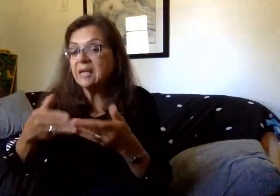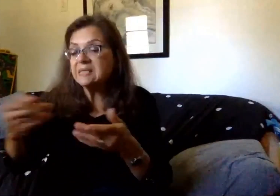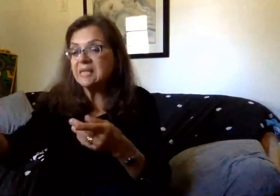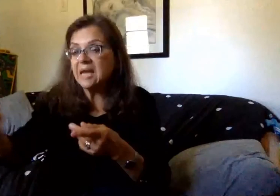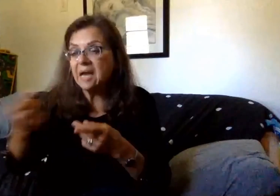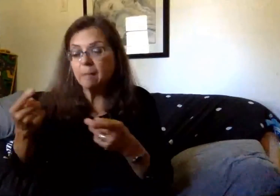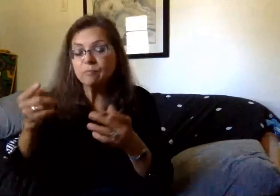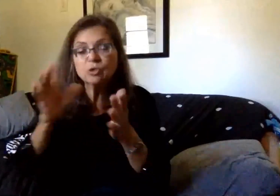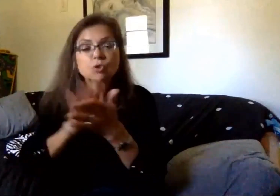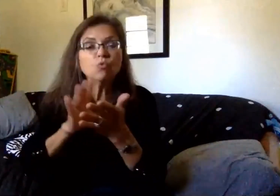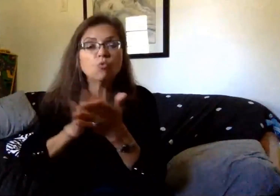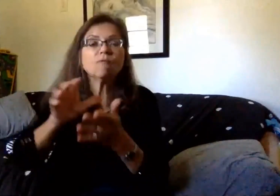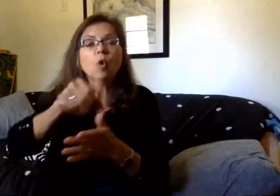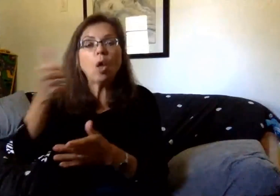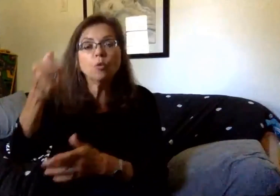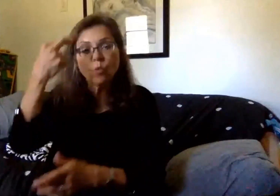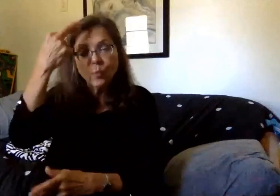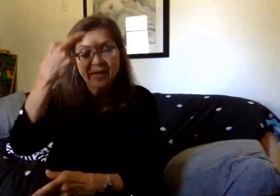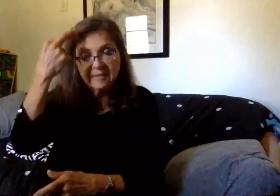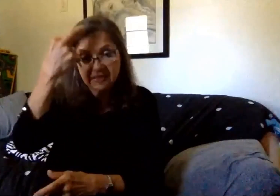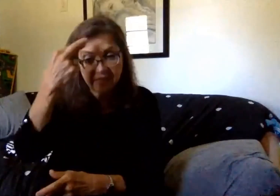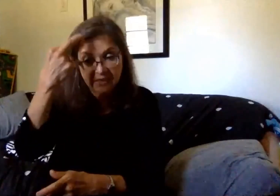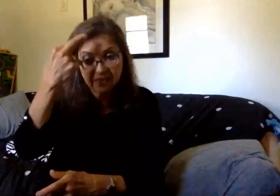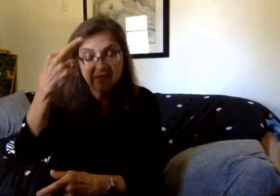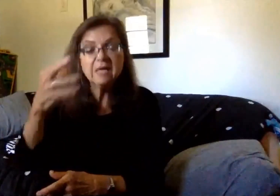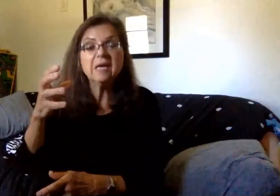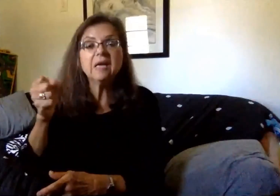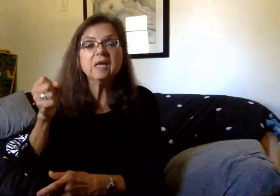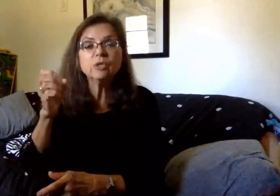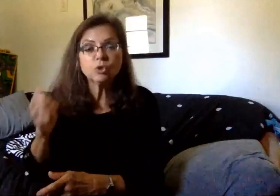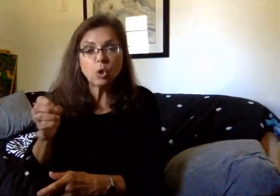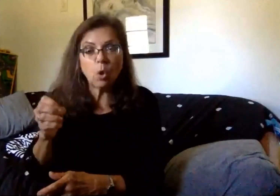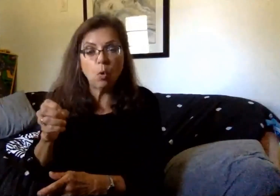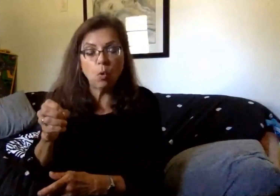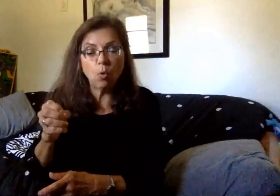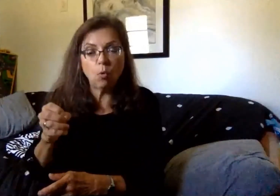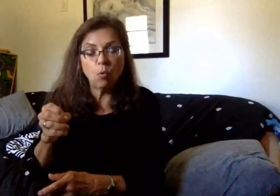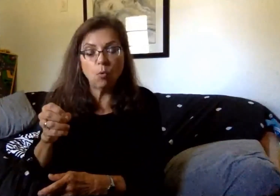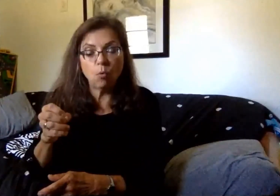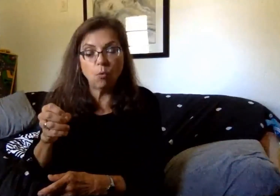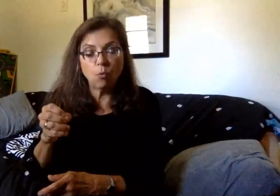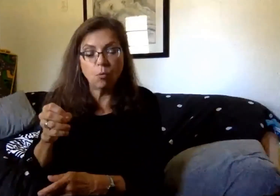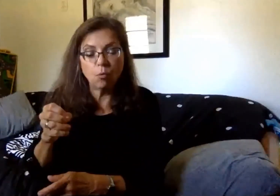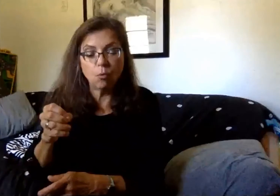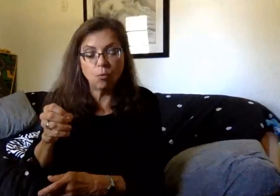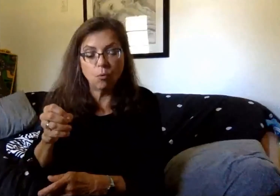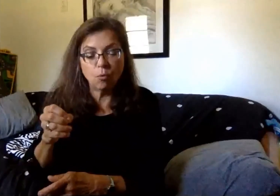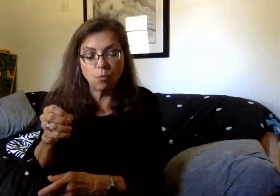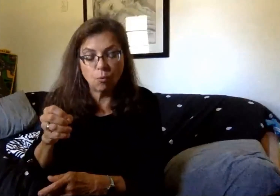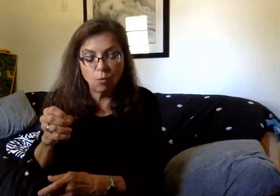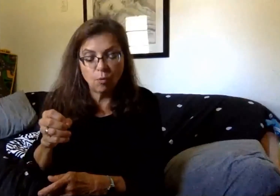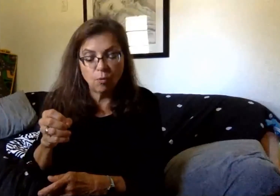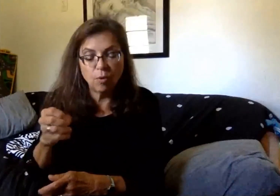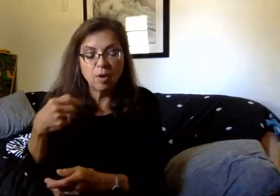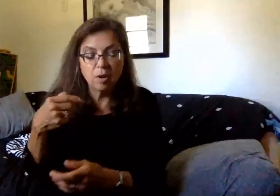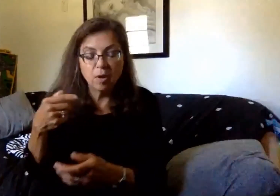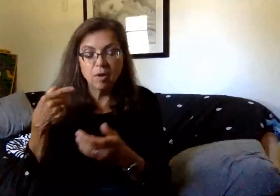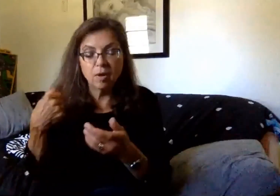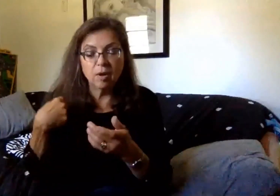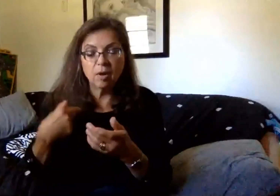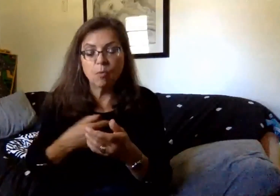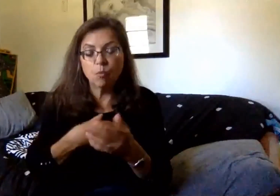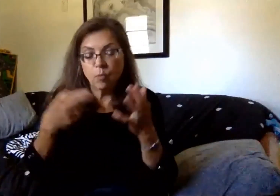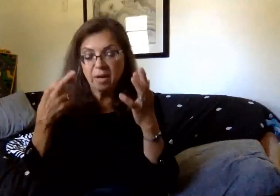another reason. So, just for instance, if we were able to open up with some more normalcy in the future,